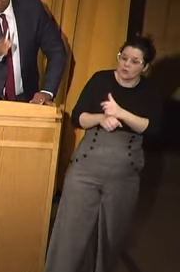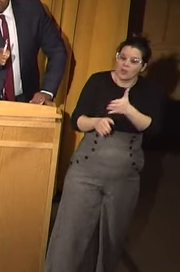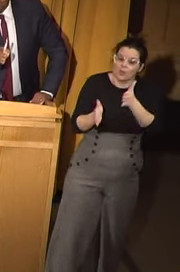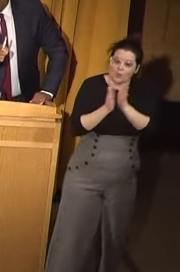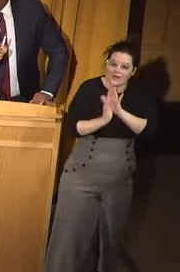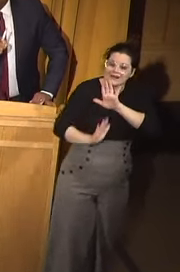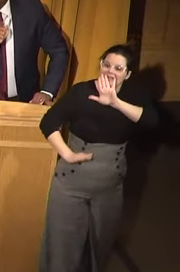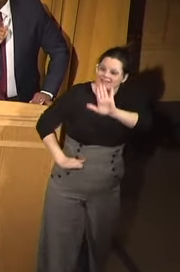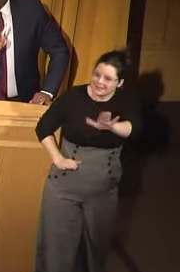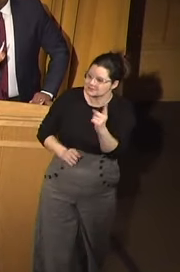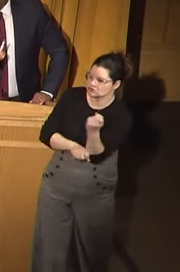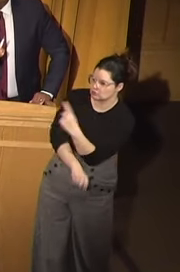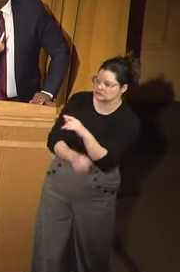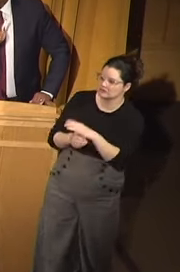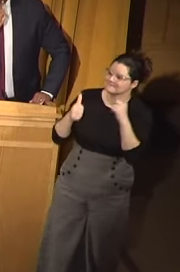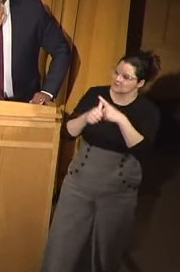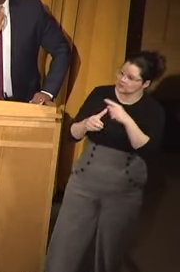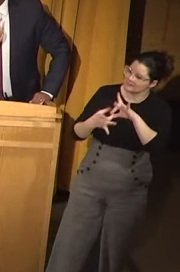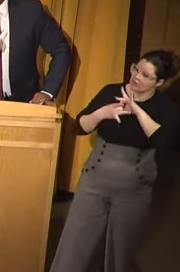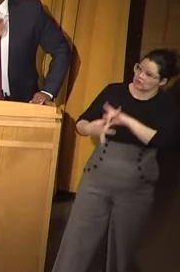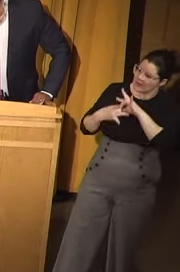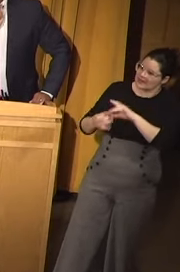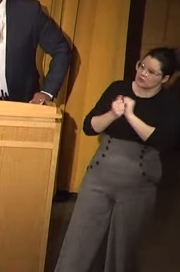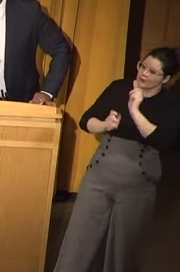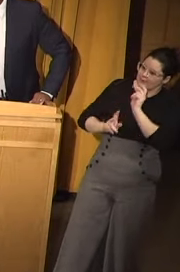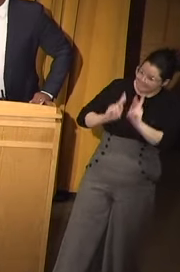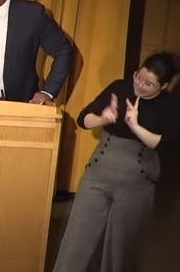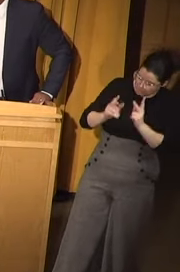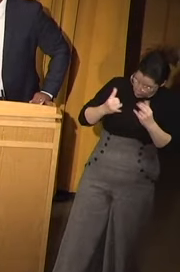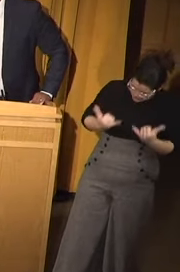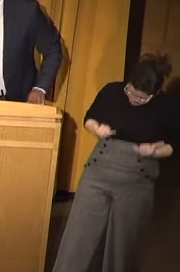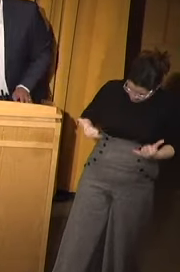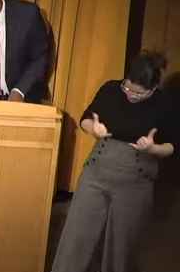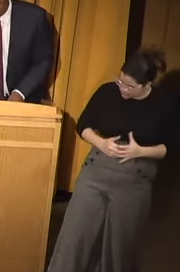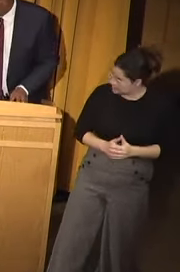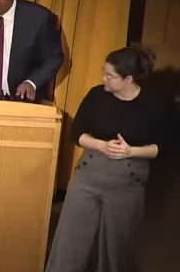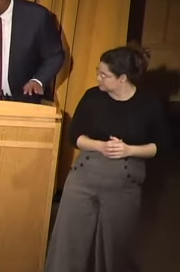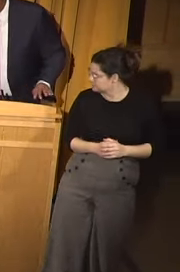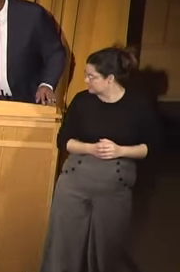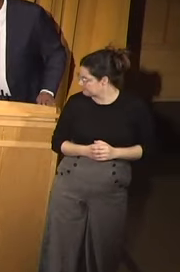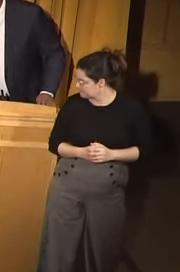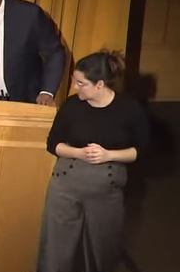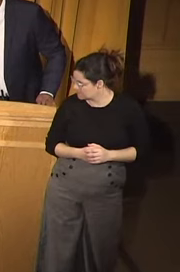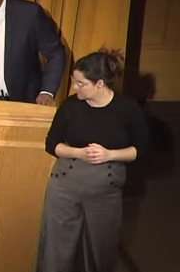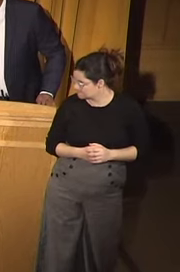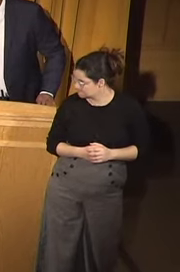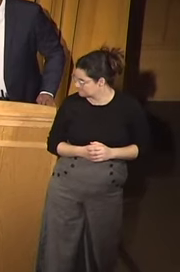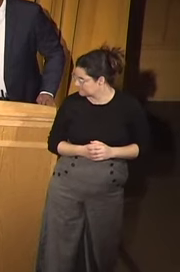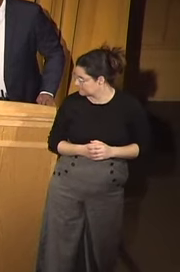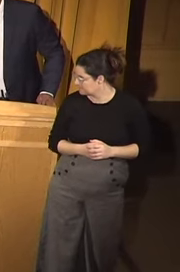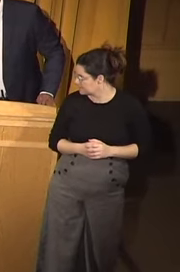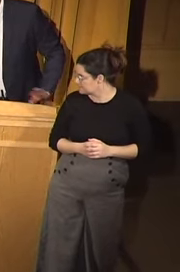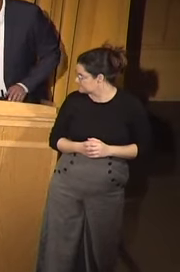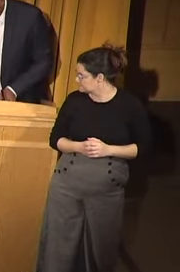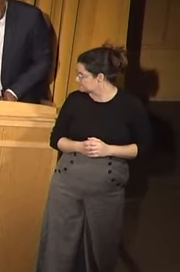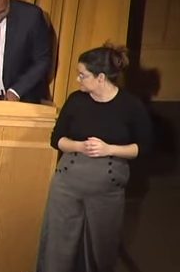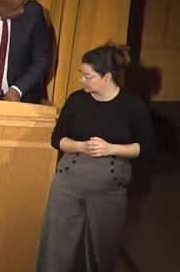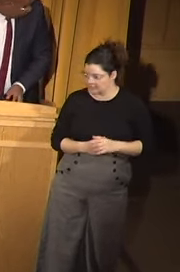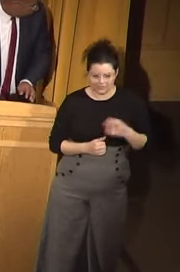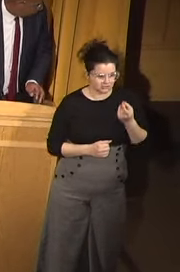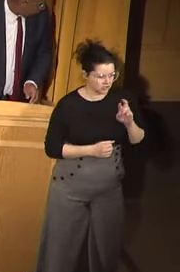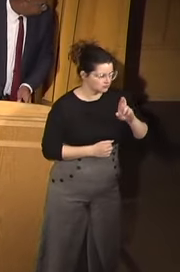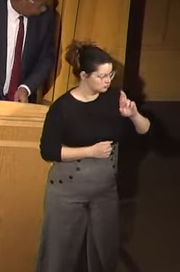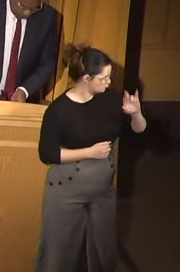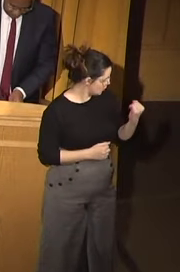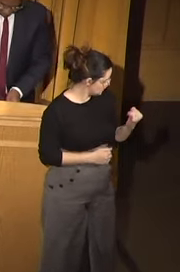want to ask his question about relationships with people now. can, you can, it's from your seat, I think. can. I'm actually going ask Dr. Johnson.